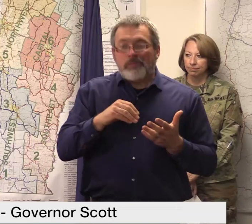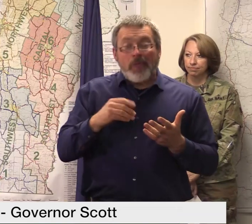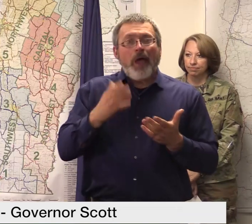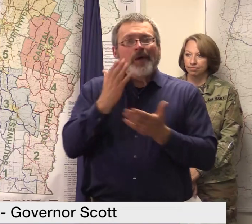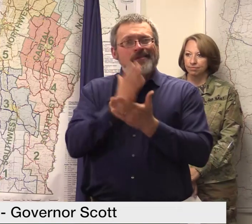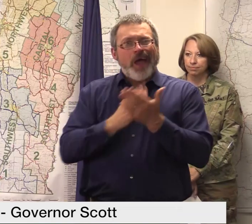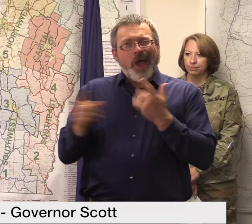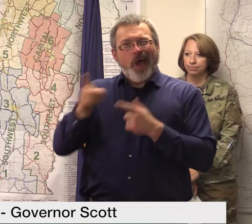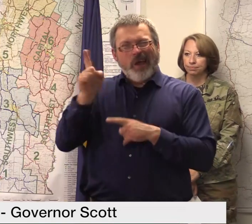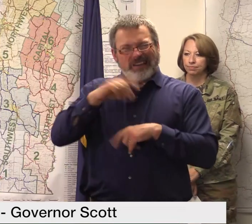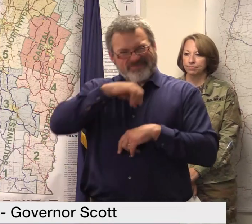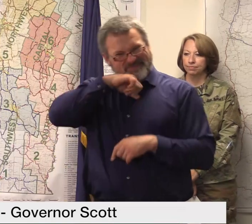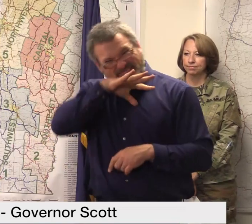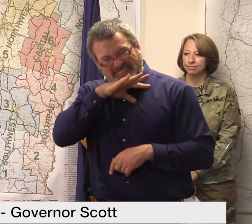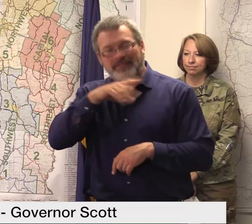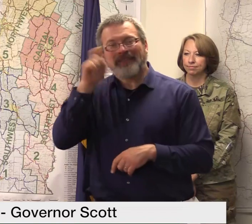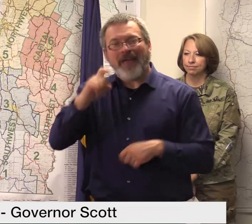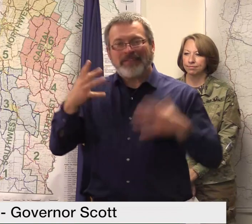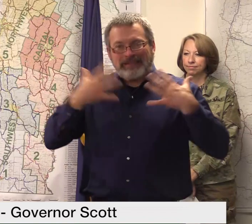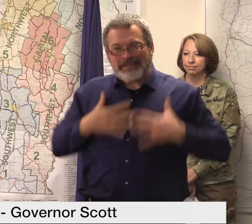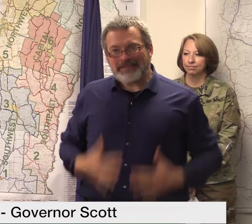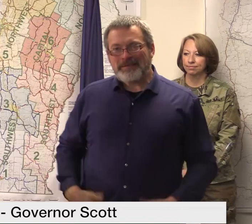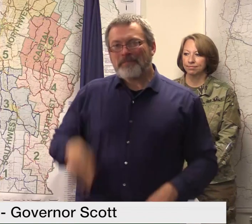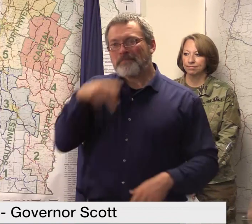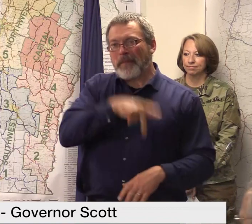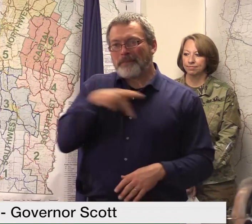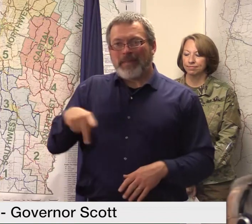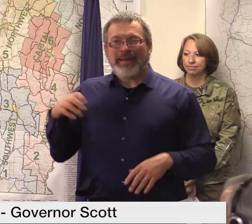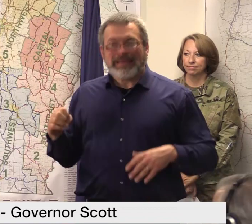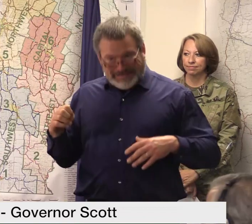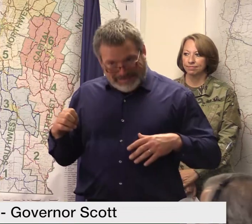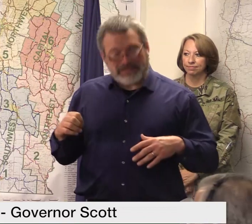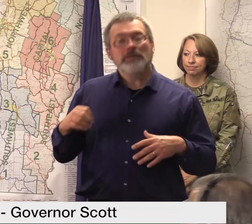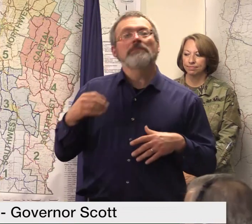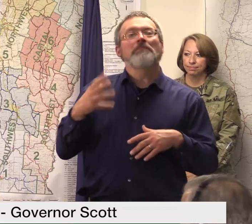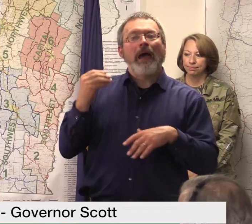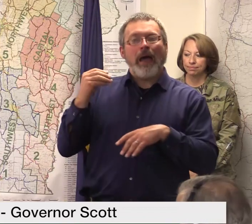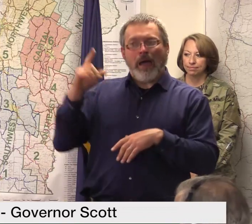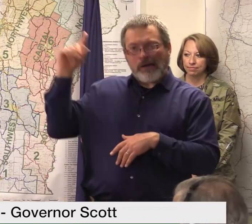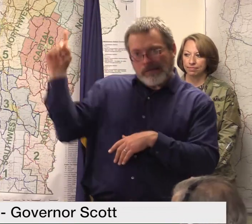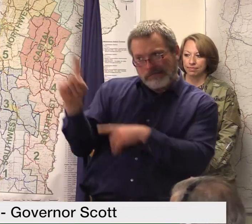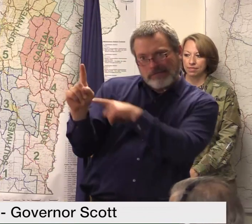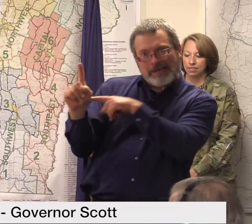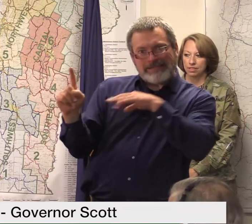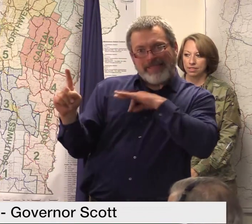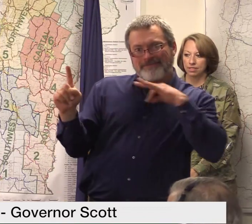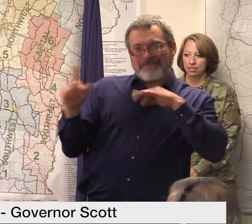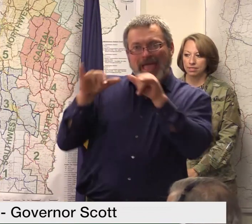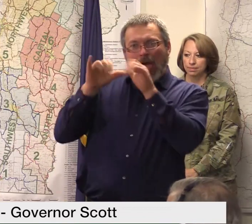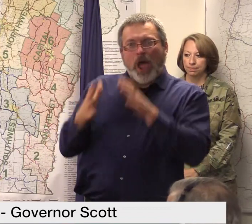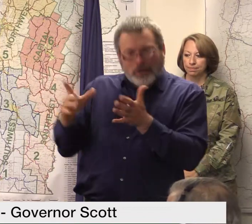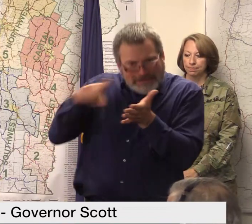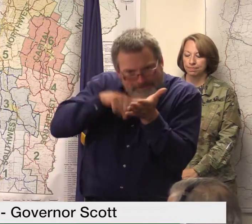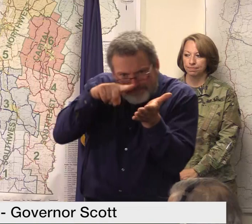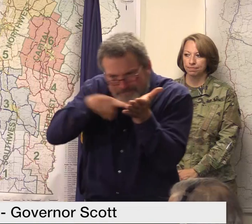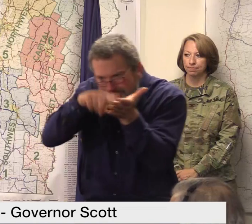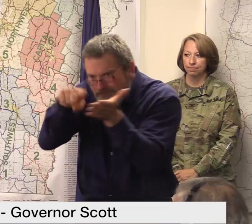to inspect municipally owned dams providing geological engineers to assess slide dangers